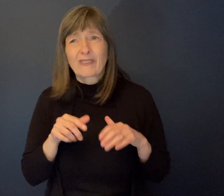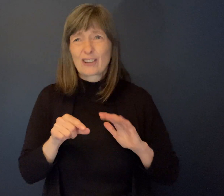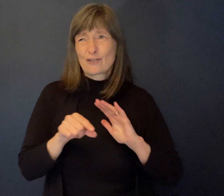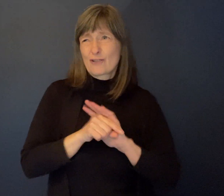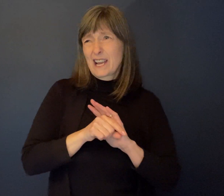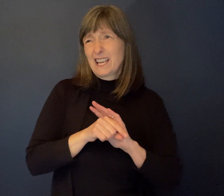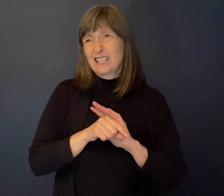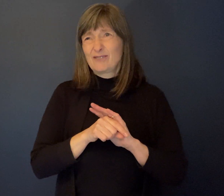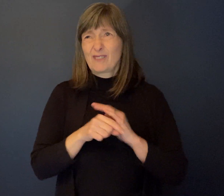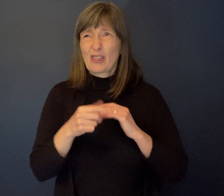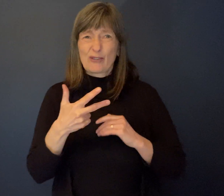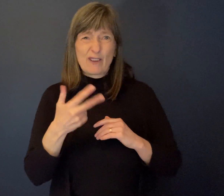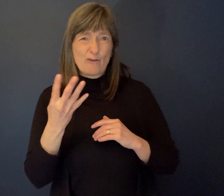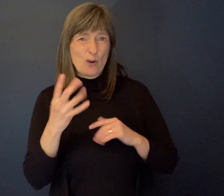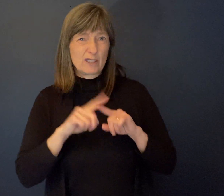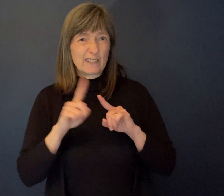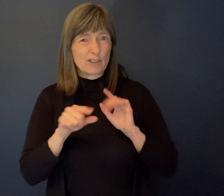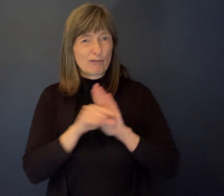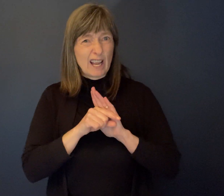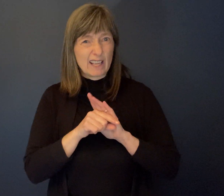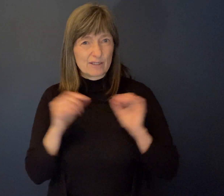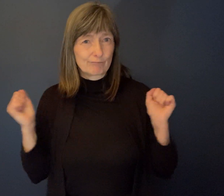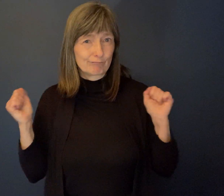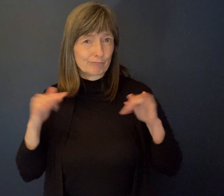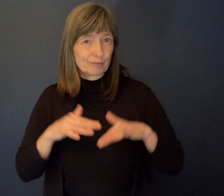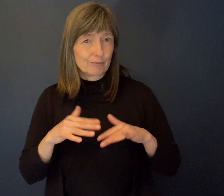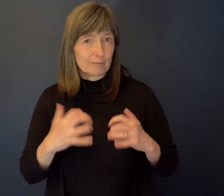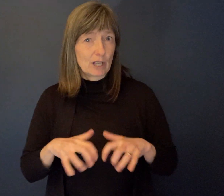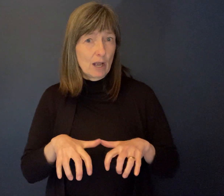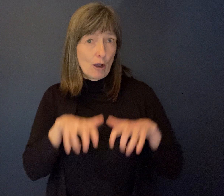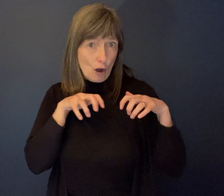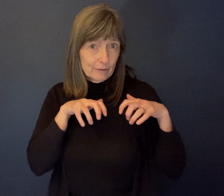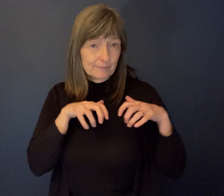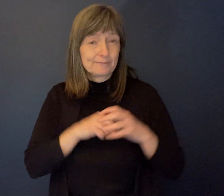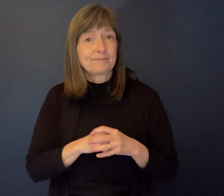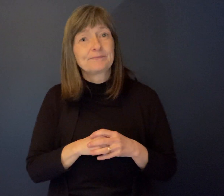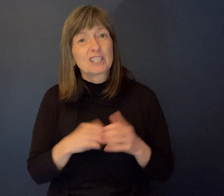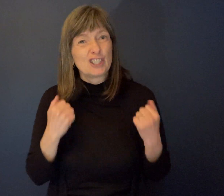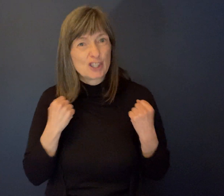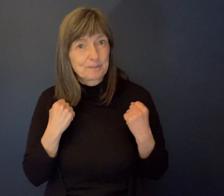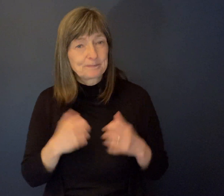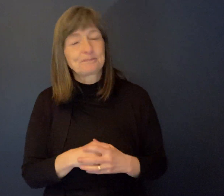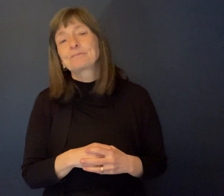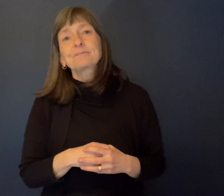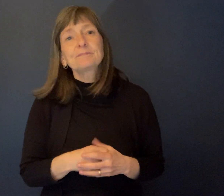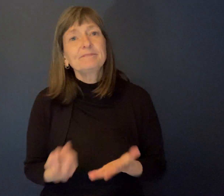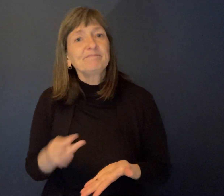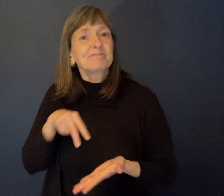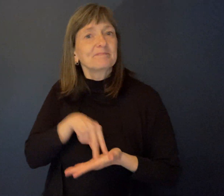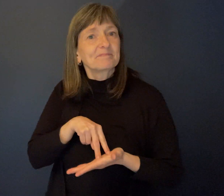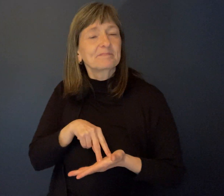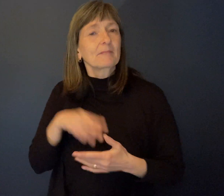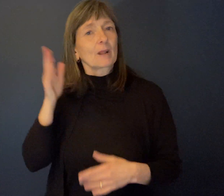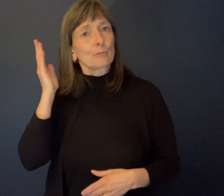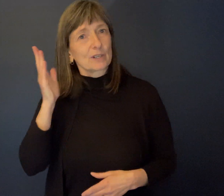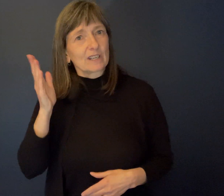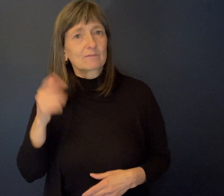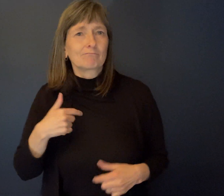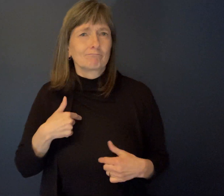probably three or four grades pulled together in one, one area. And anyway, I'm explaining about disability. And